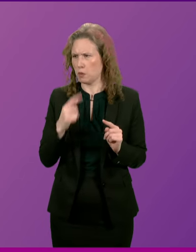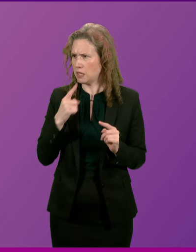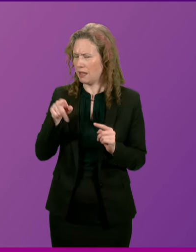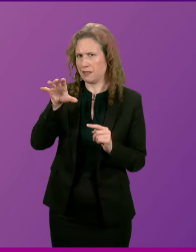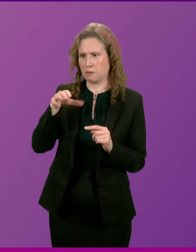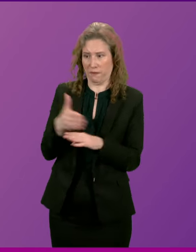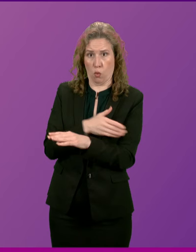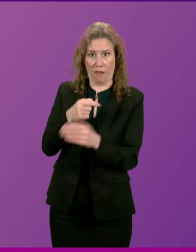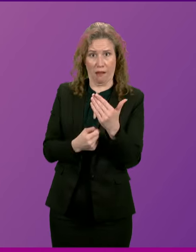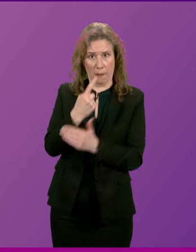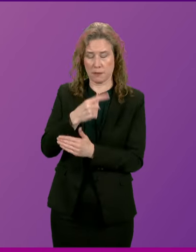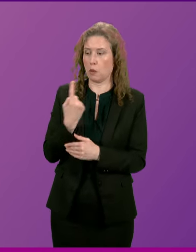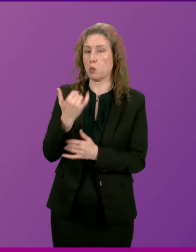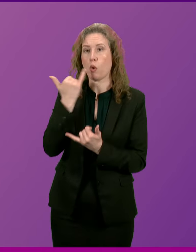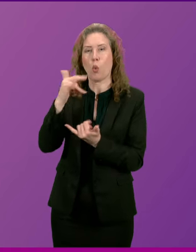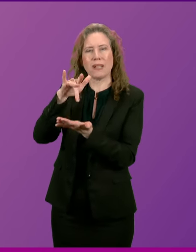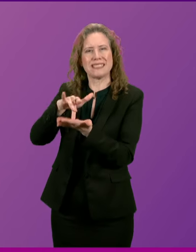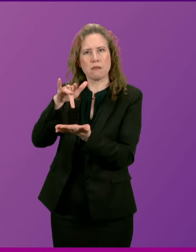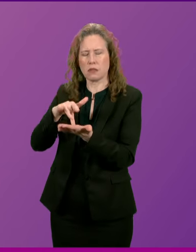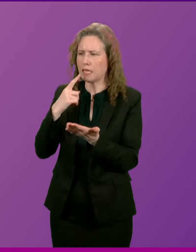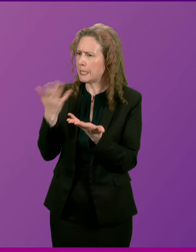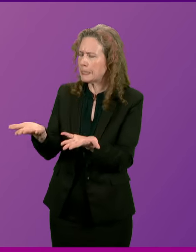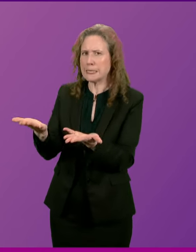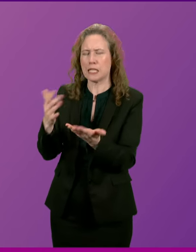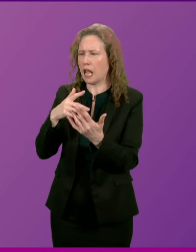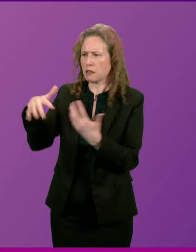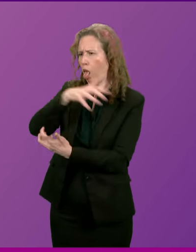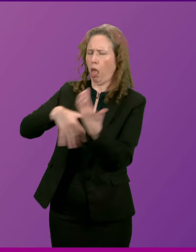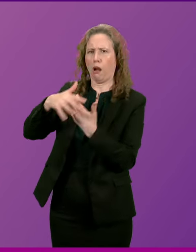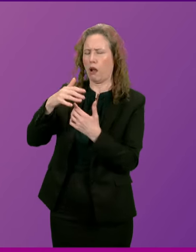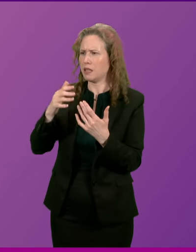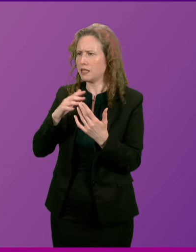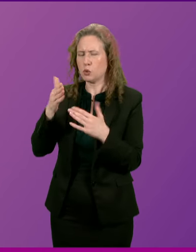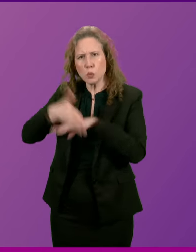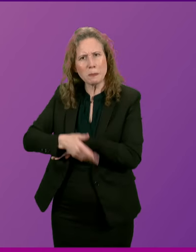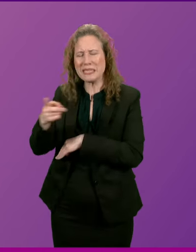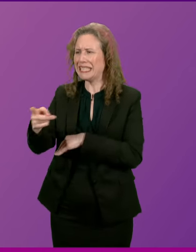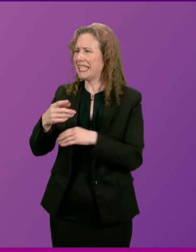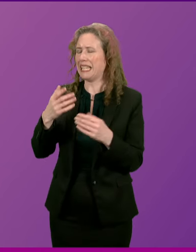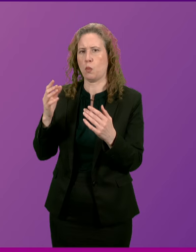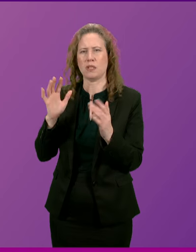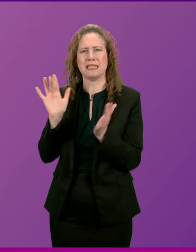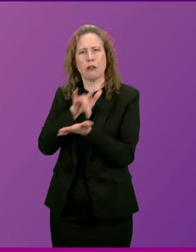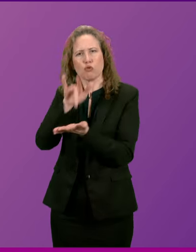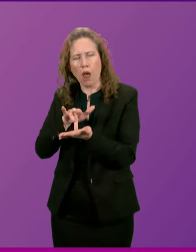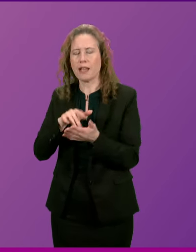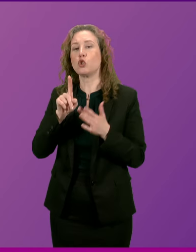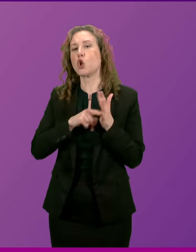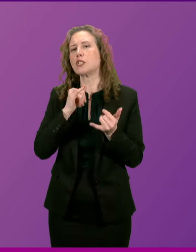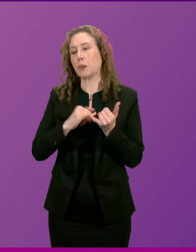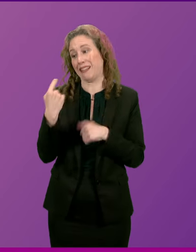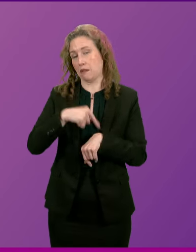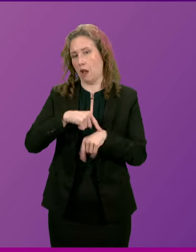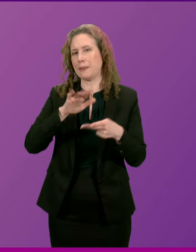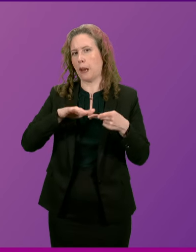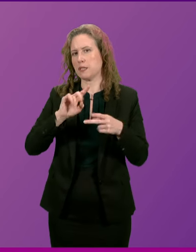Bilston Glen, caused by the rushed centralisation of the police by the SNP government. John Swinney was Deputy First Minister at the